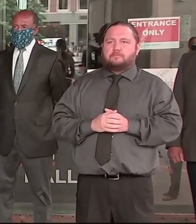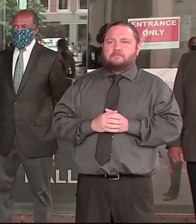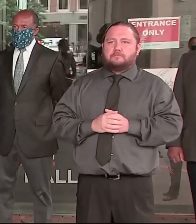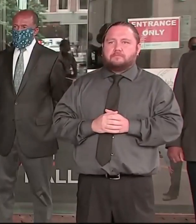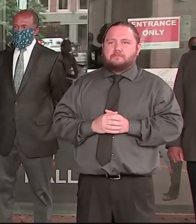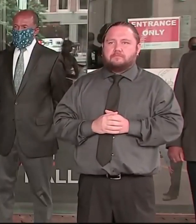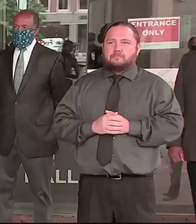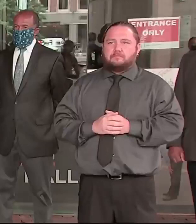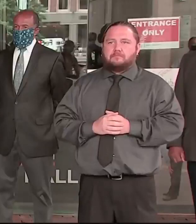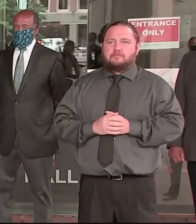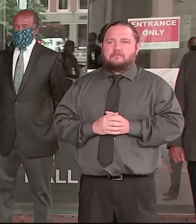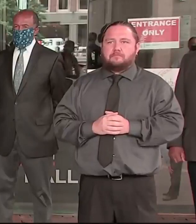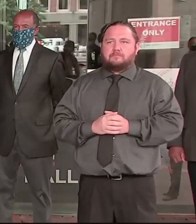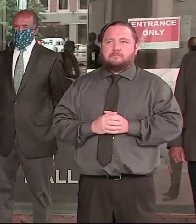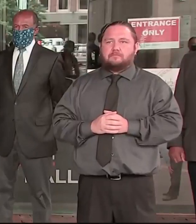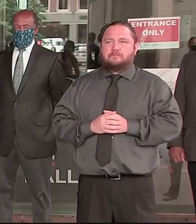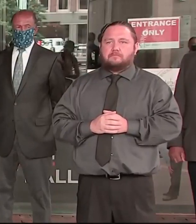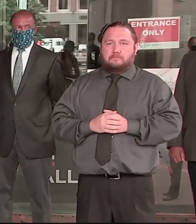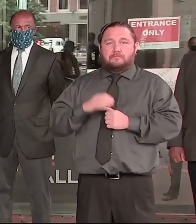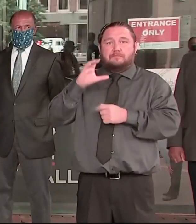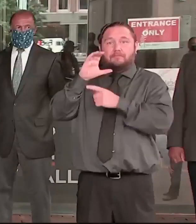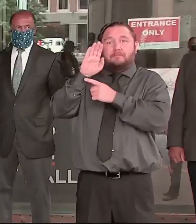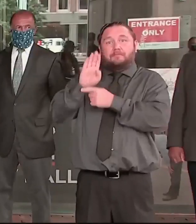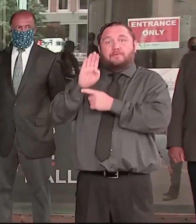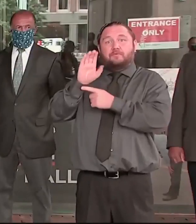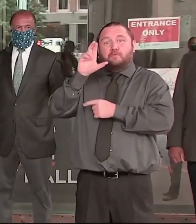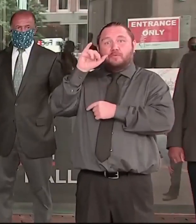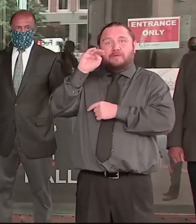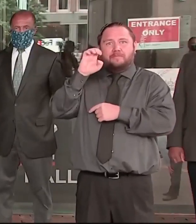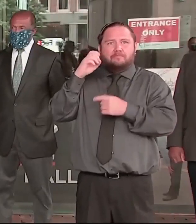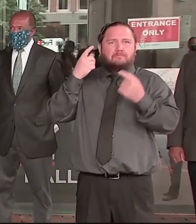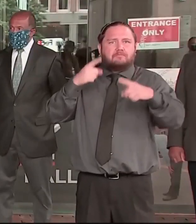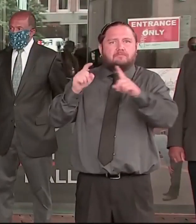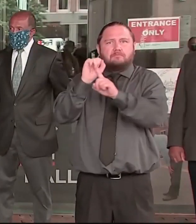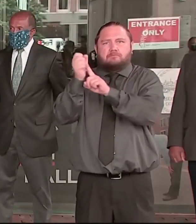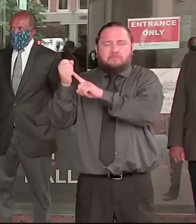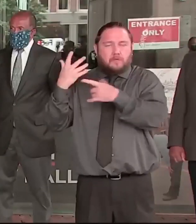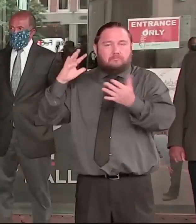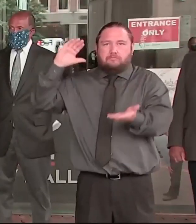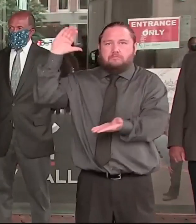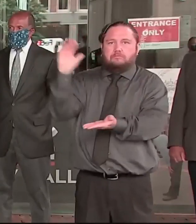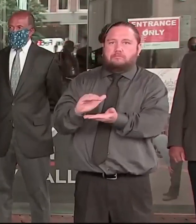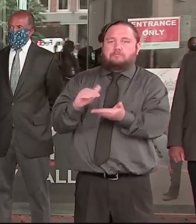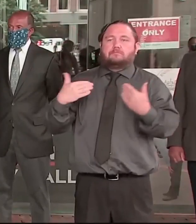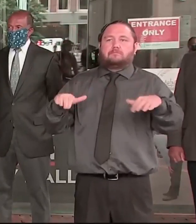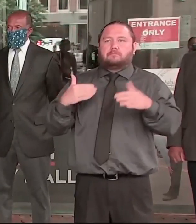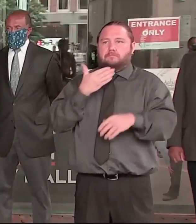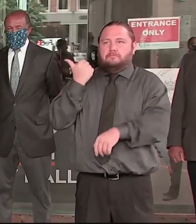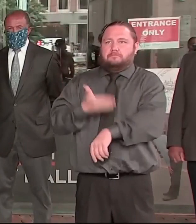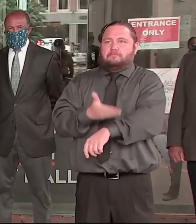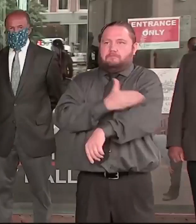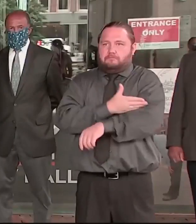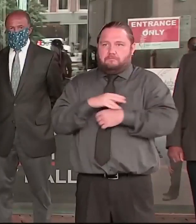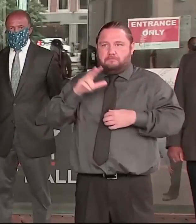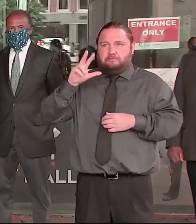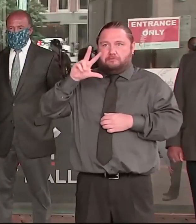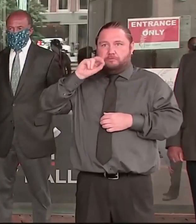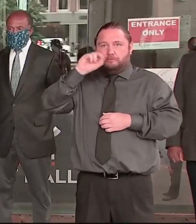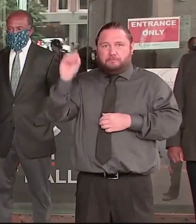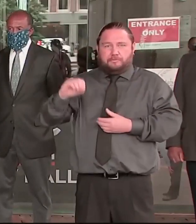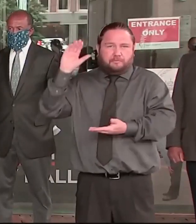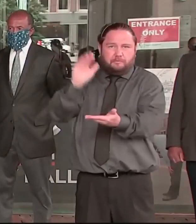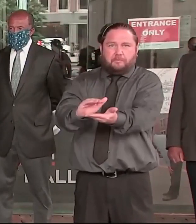Our arrests in our city are down by 33%. Officers have taken over 5,000 guns